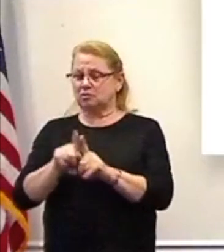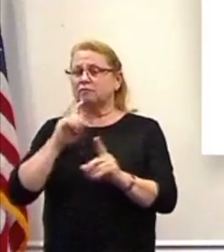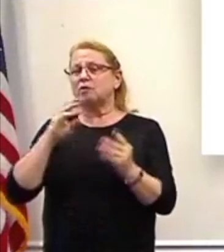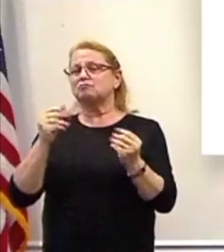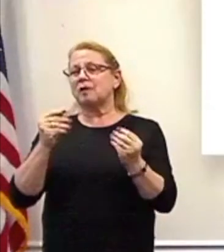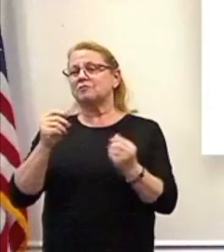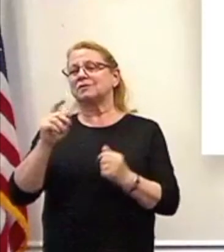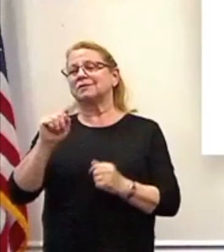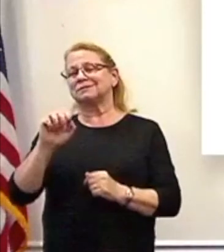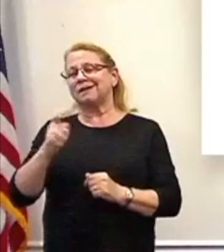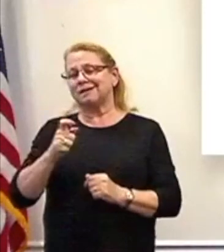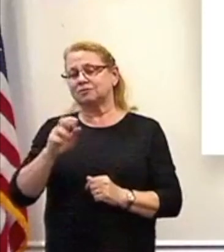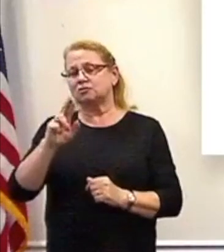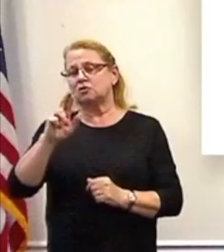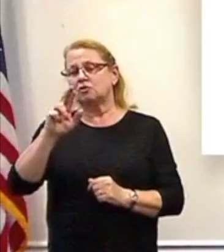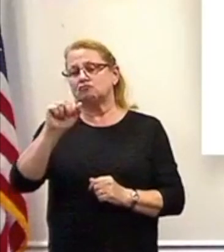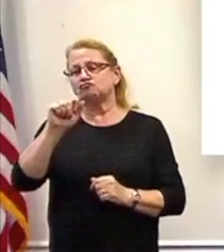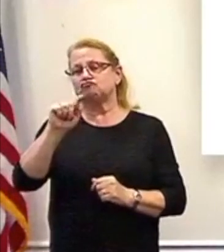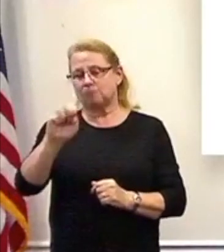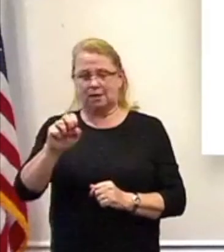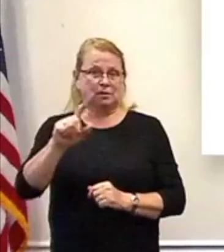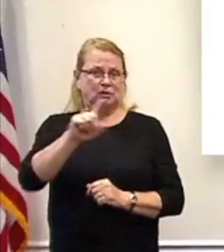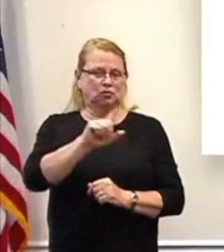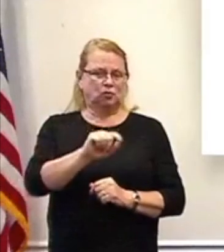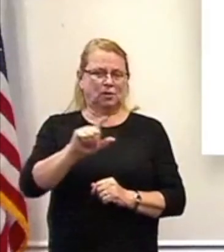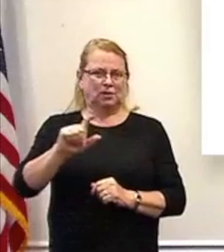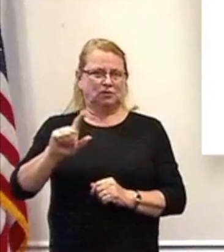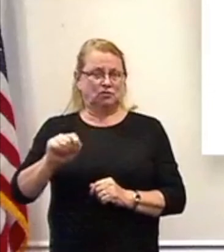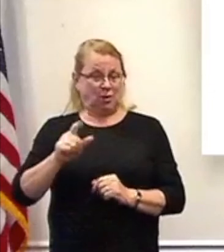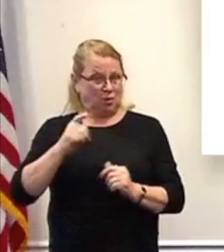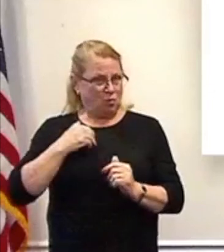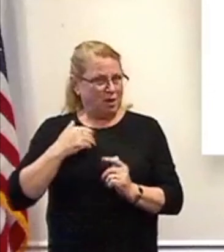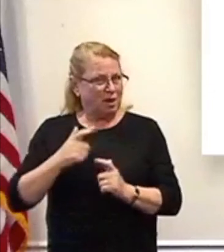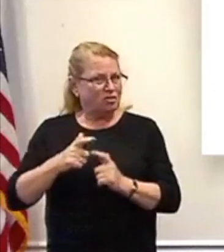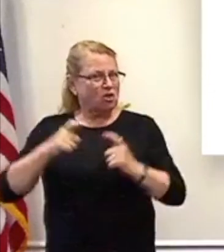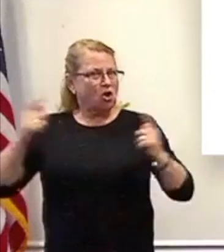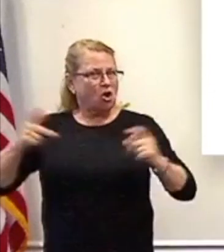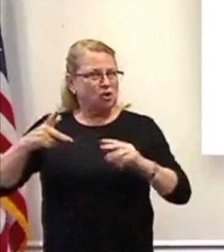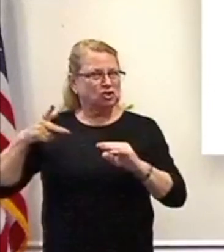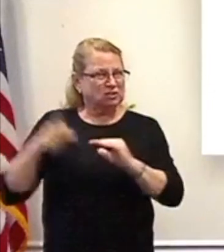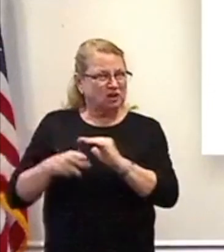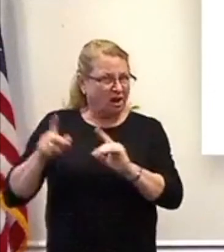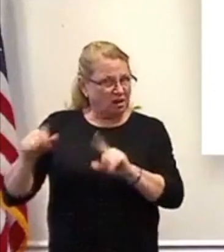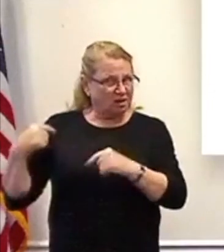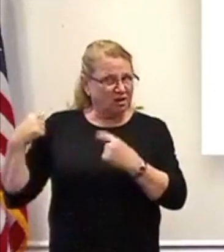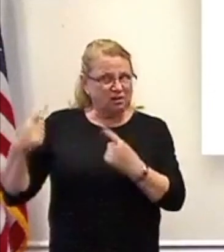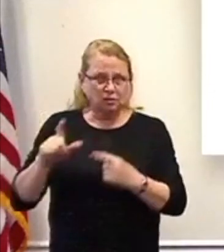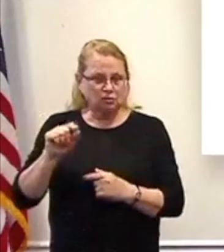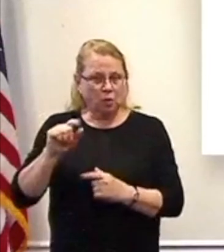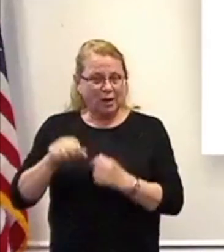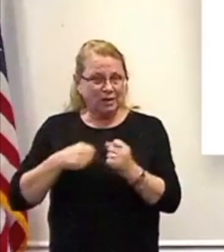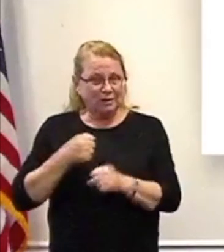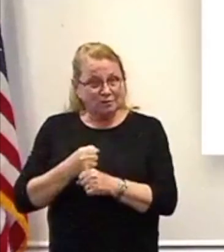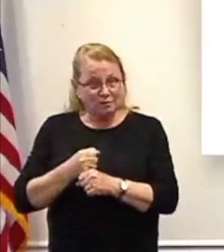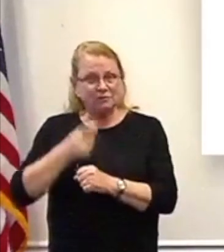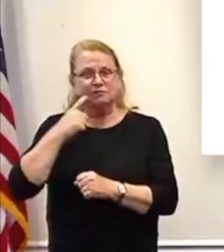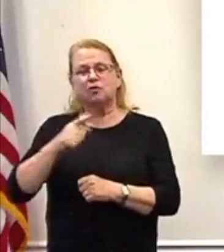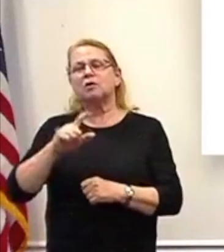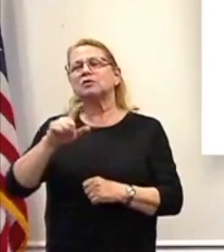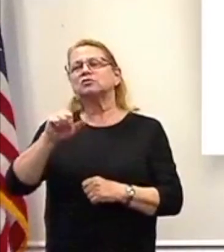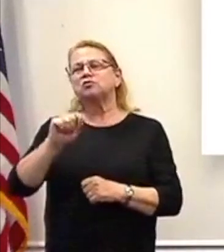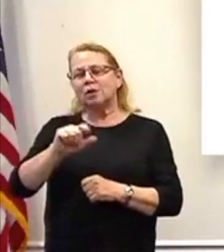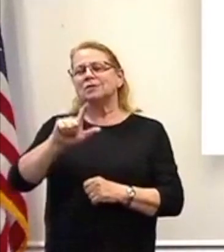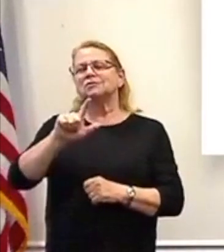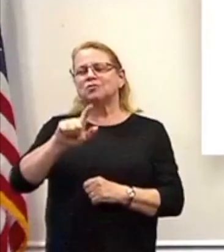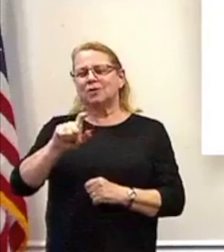rate. 2020, we were able to present the largest tax levy cut in 20 years. For 2021, this will be the seventh